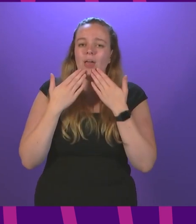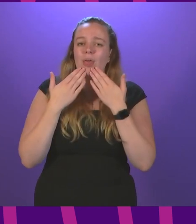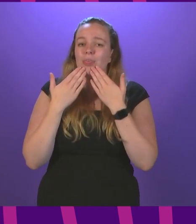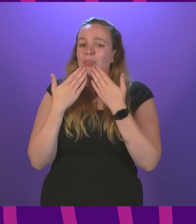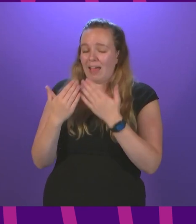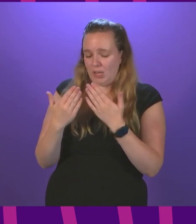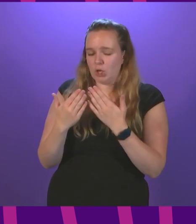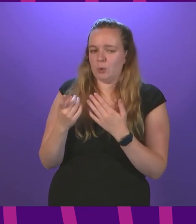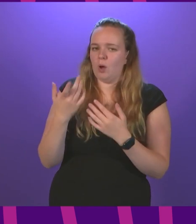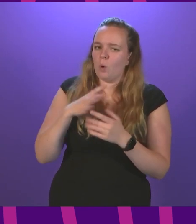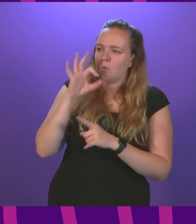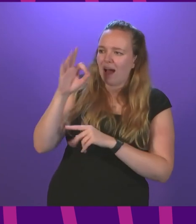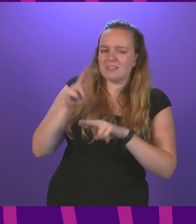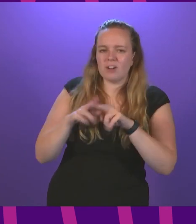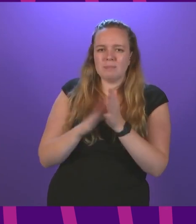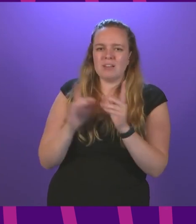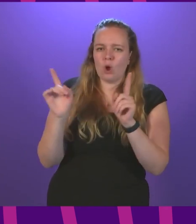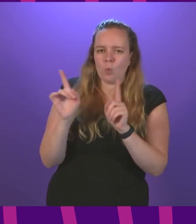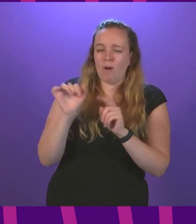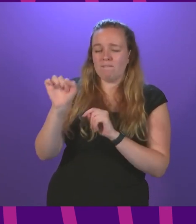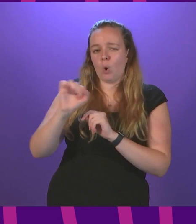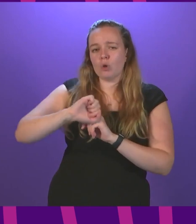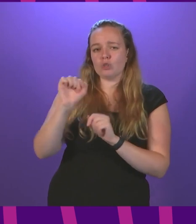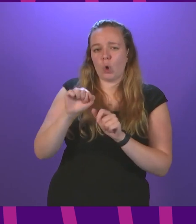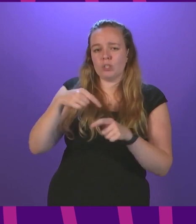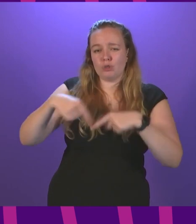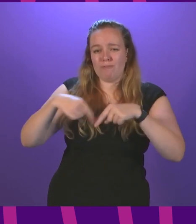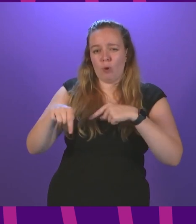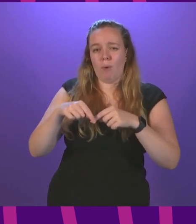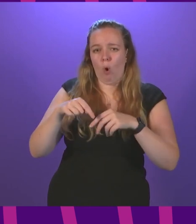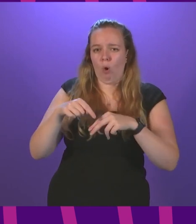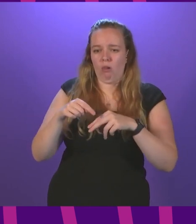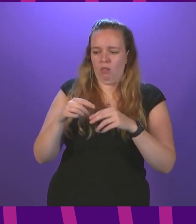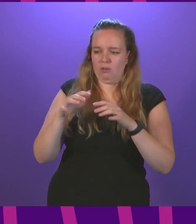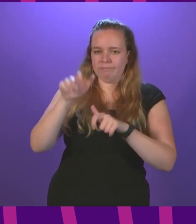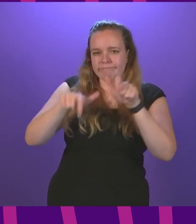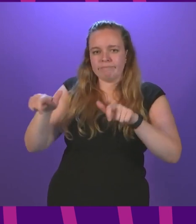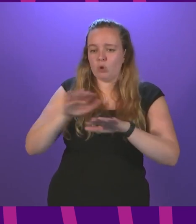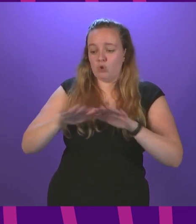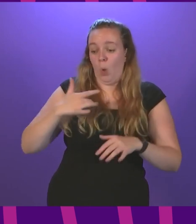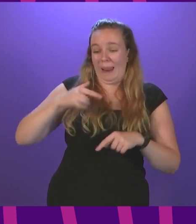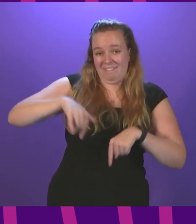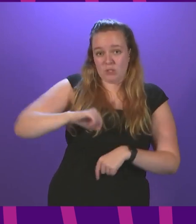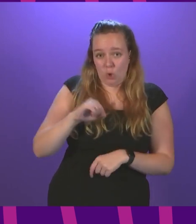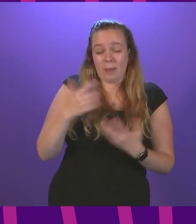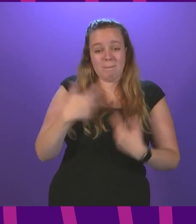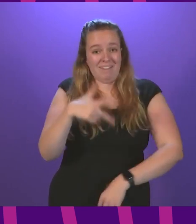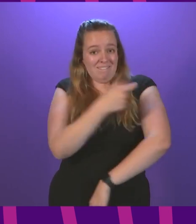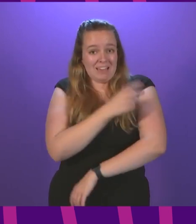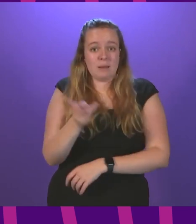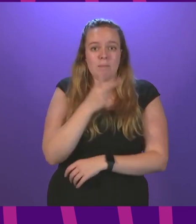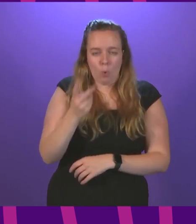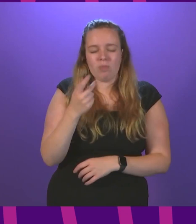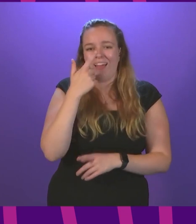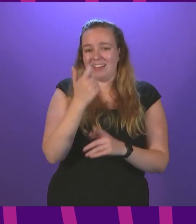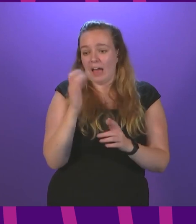ask the first minister what assurances will be provided to scottish football fans living outside of scotland who have received both vaccines that they will have access to hamden